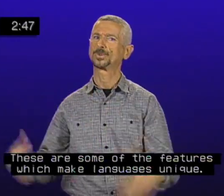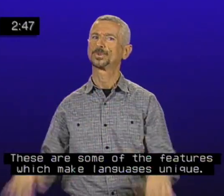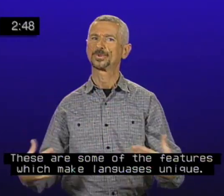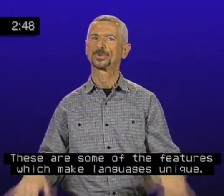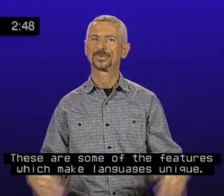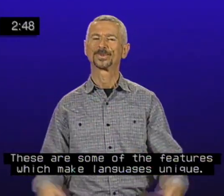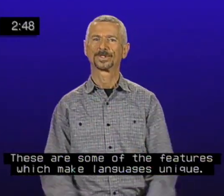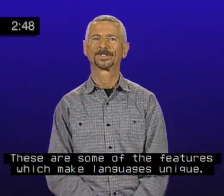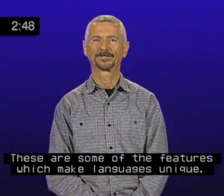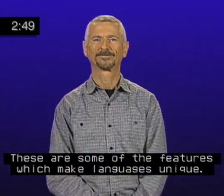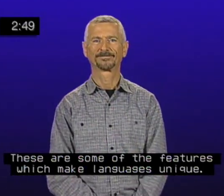make languages unique.